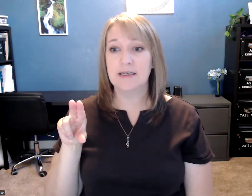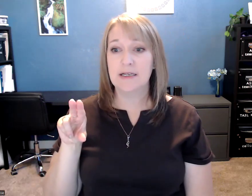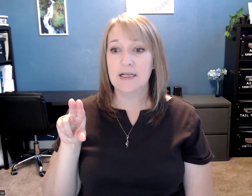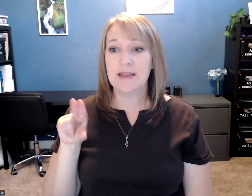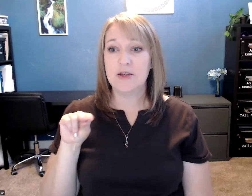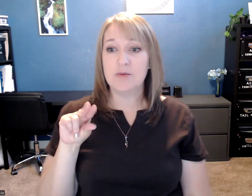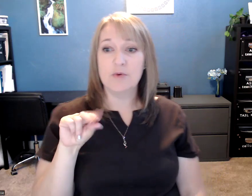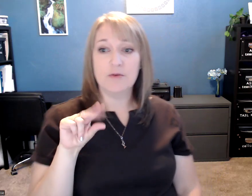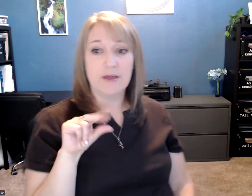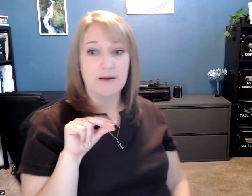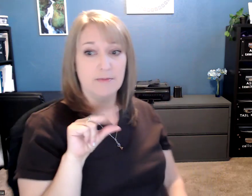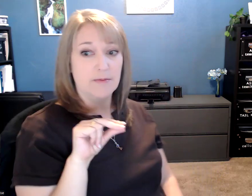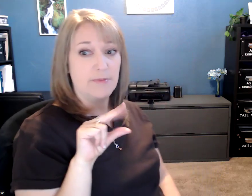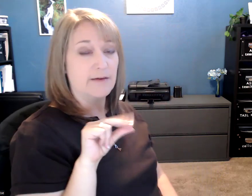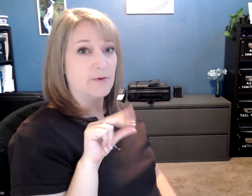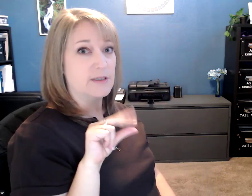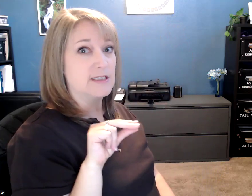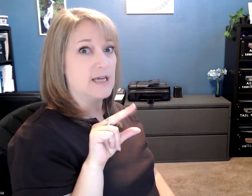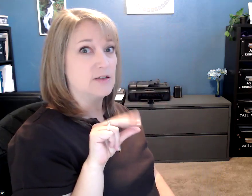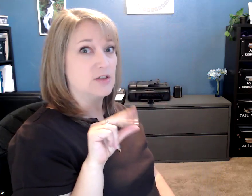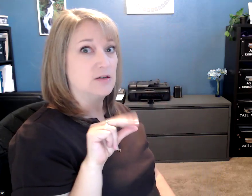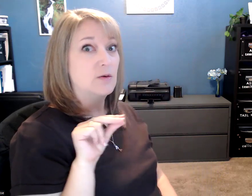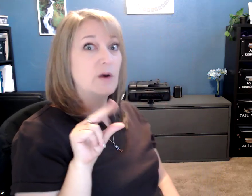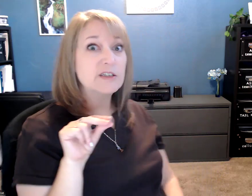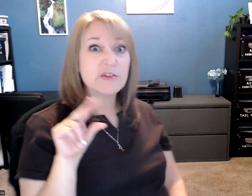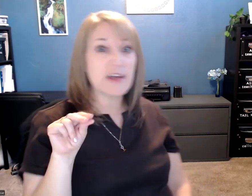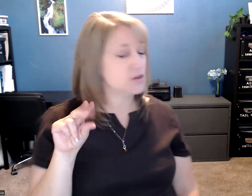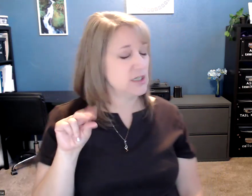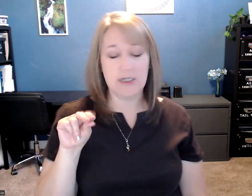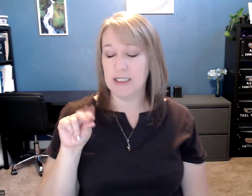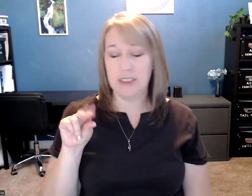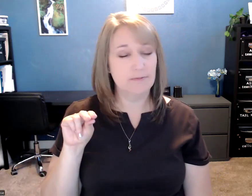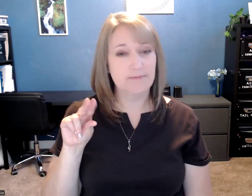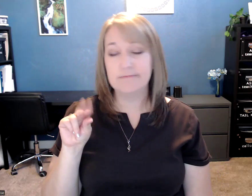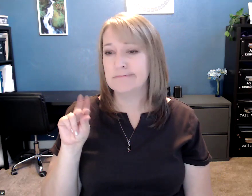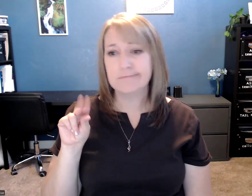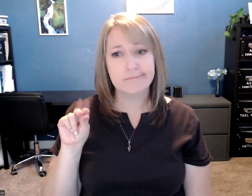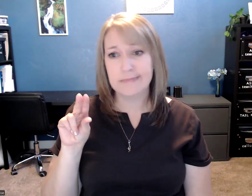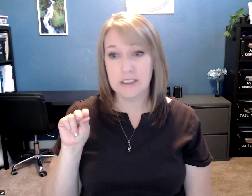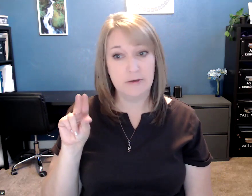And then you move them back and forth to touch. While you do that, you shake your head. No, no.